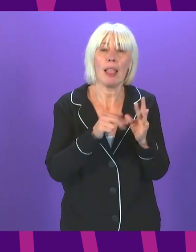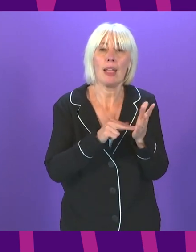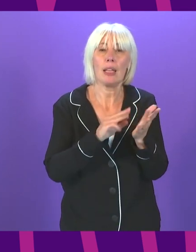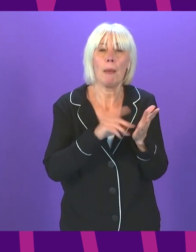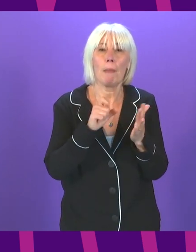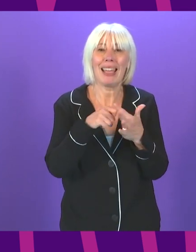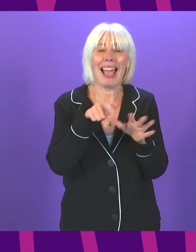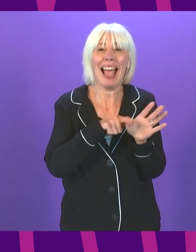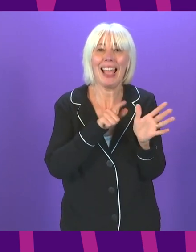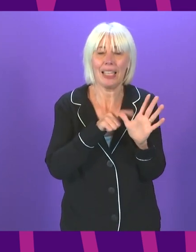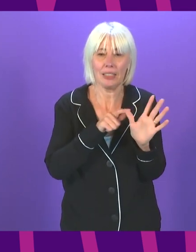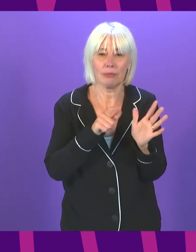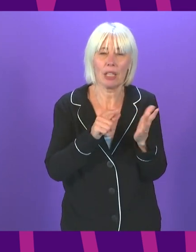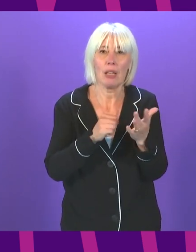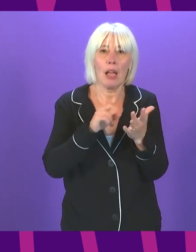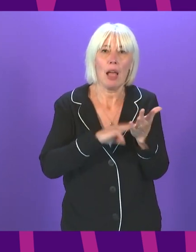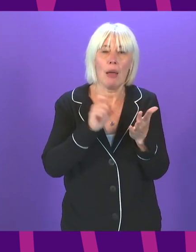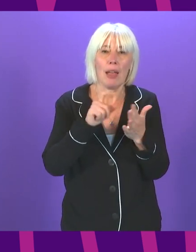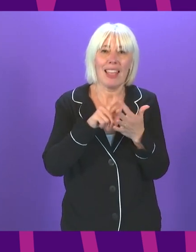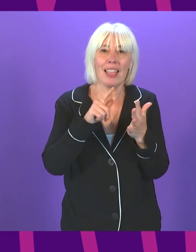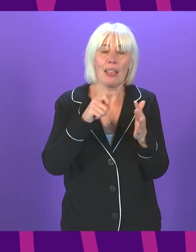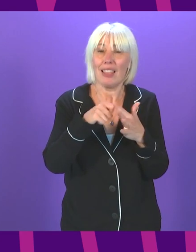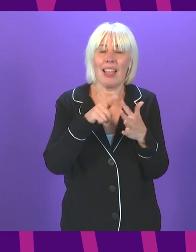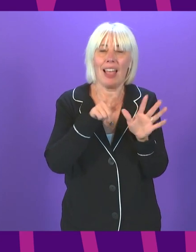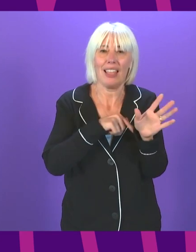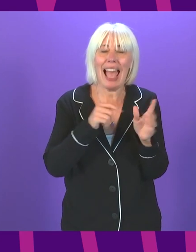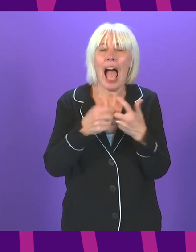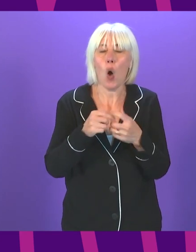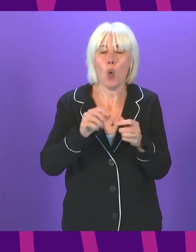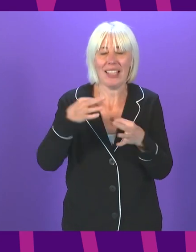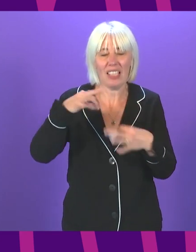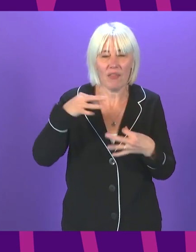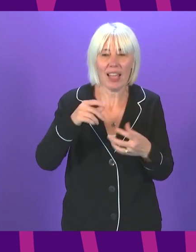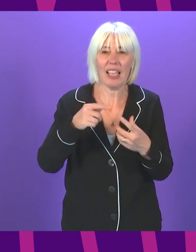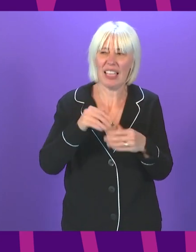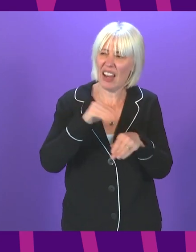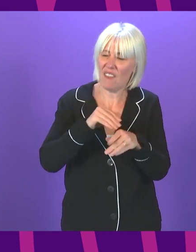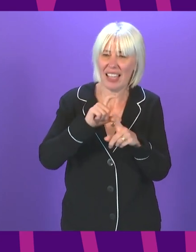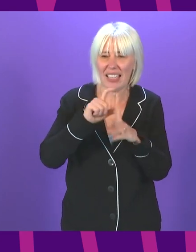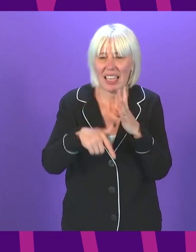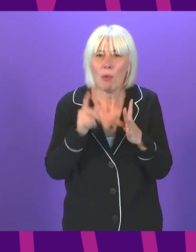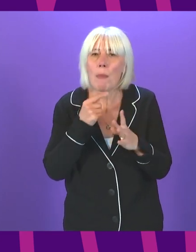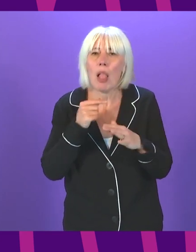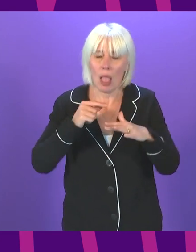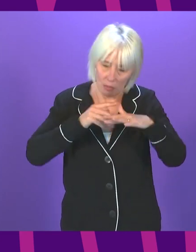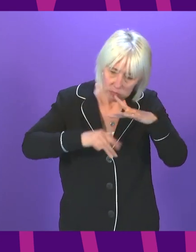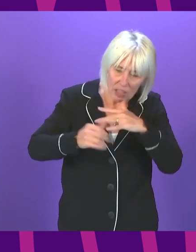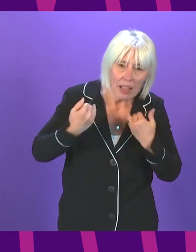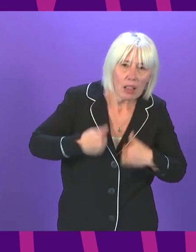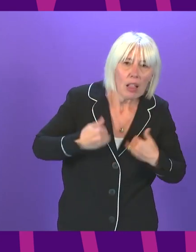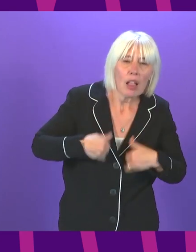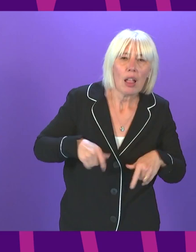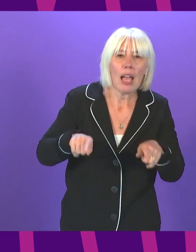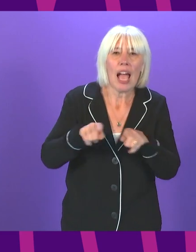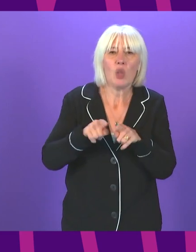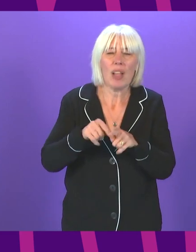I have some concerns about how the introduction of vaccine certification could affect disabled people, those with underlying health conditions, and those from the Global South